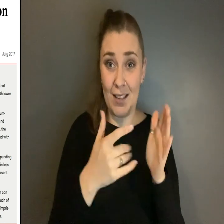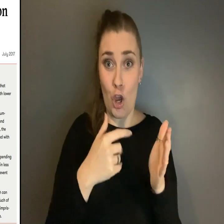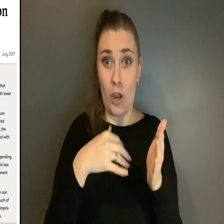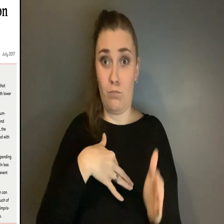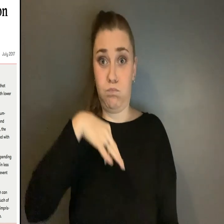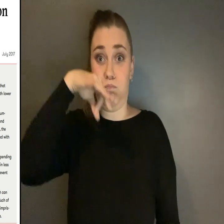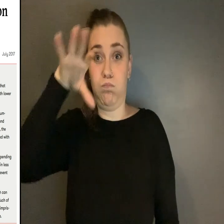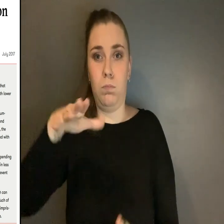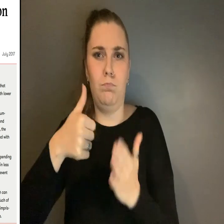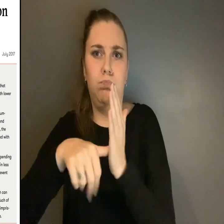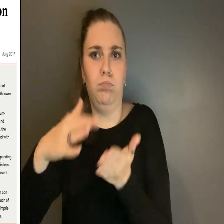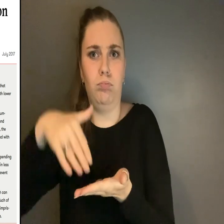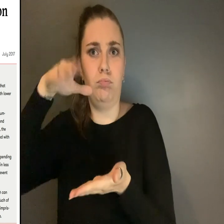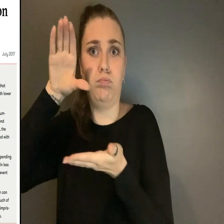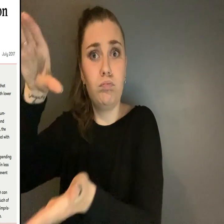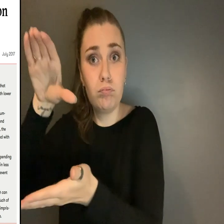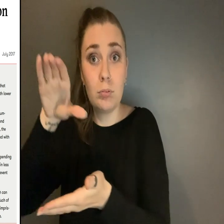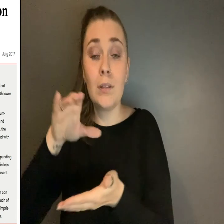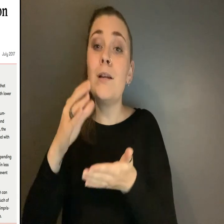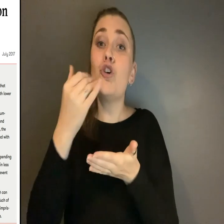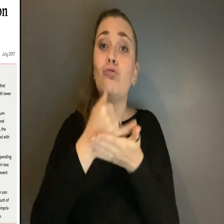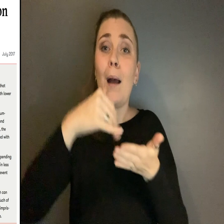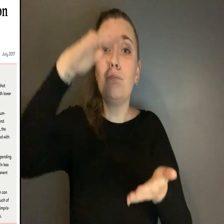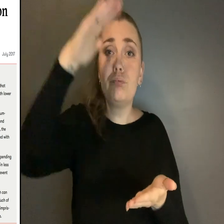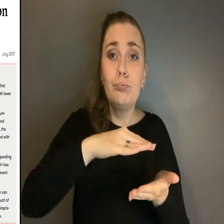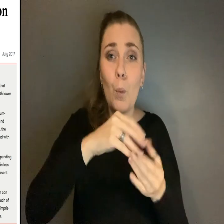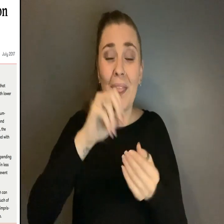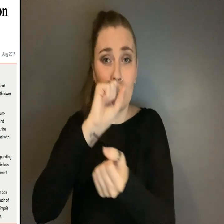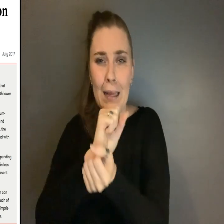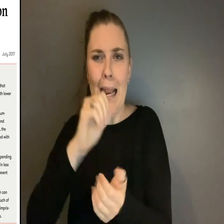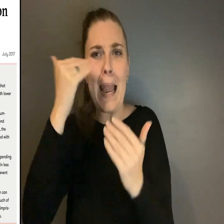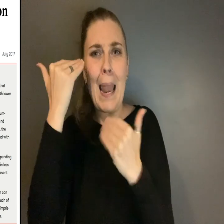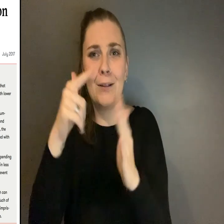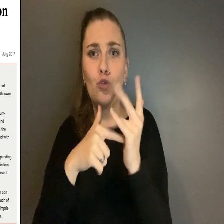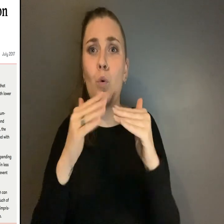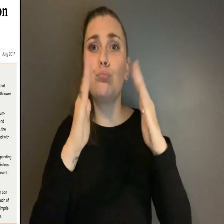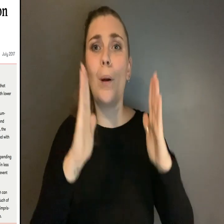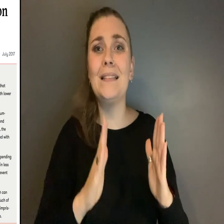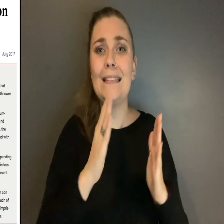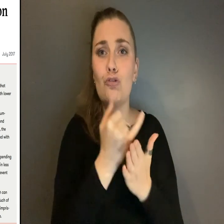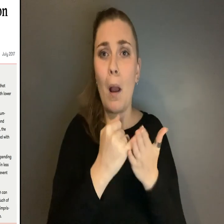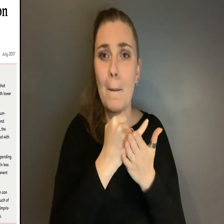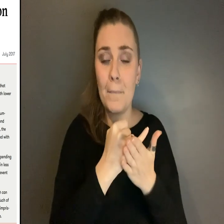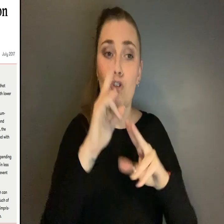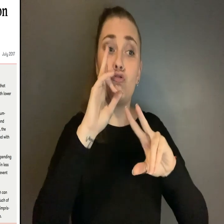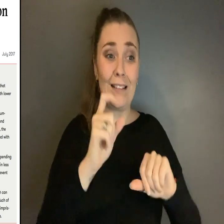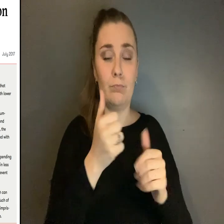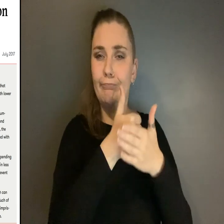Any crime reduction benefits of incarceration are limited to property crime Research consistently shows